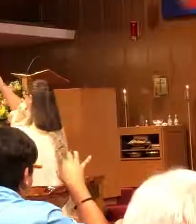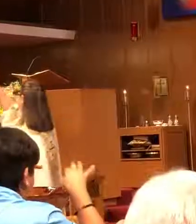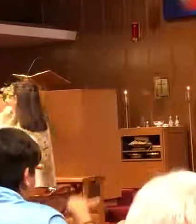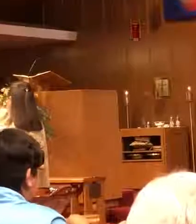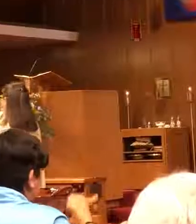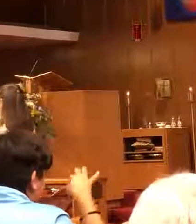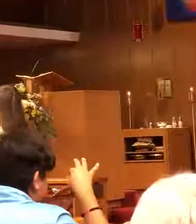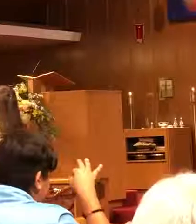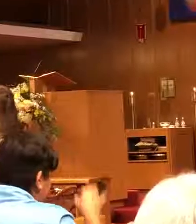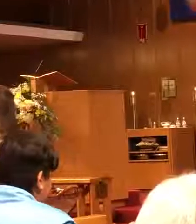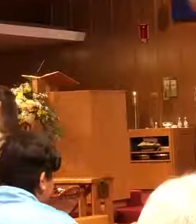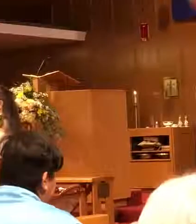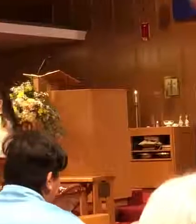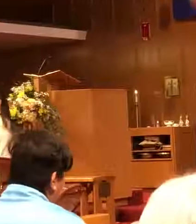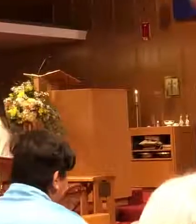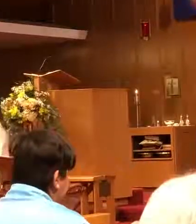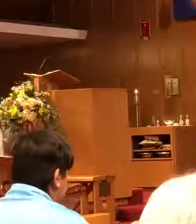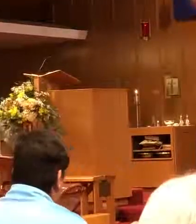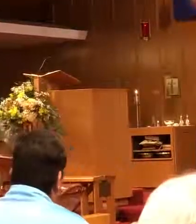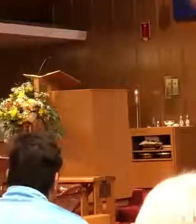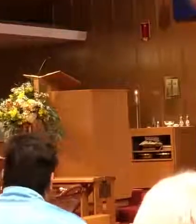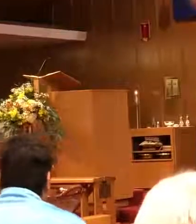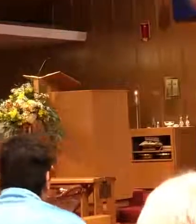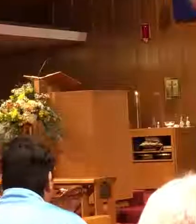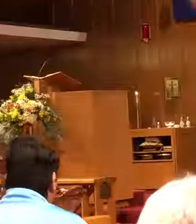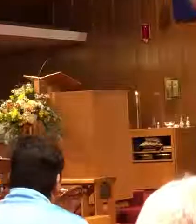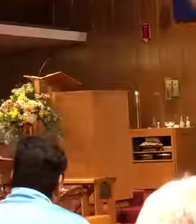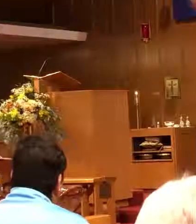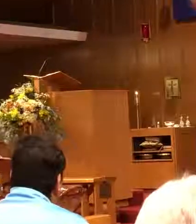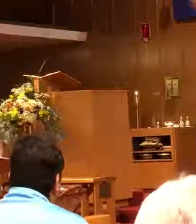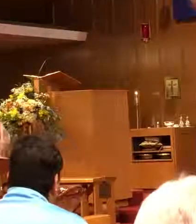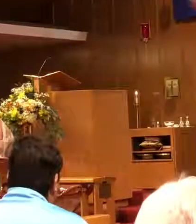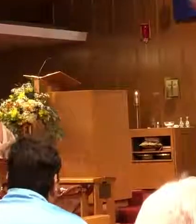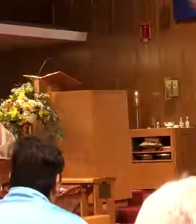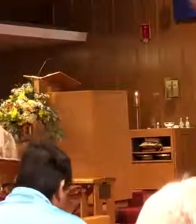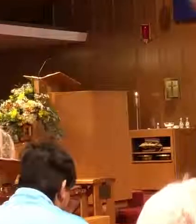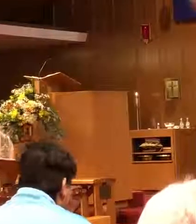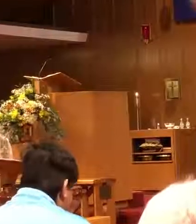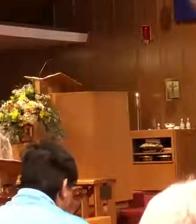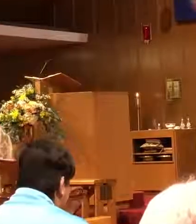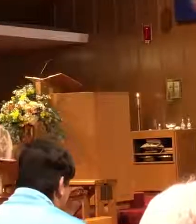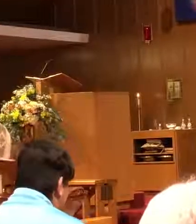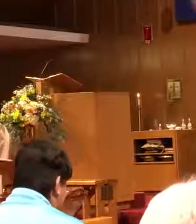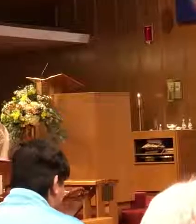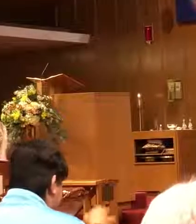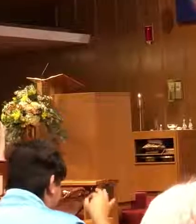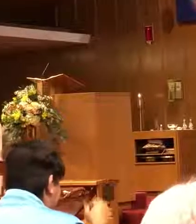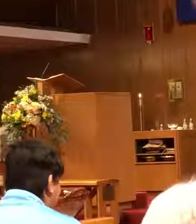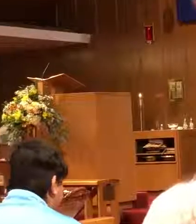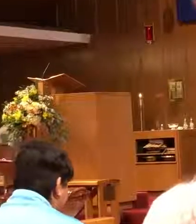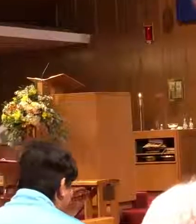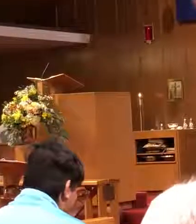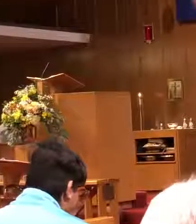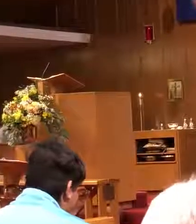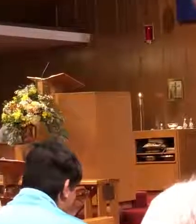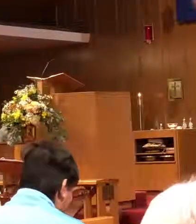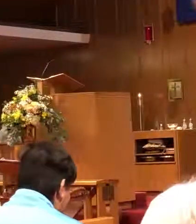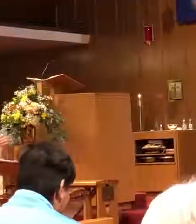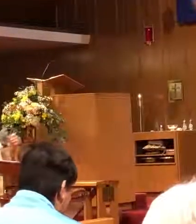way. Can see it? Excellent. Excellent. Spirit. Kind of like when you put a candle out, and the flame, the smoke comes up, and it goes wispy like